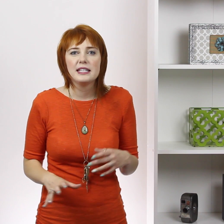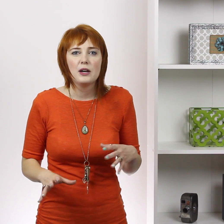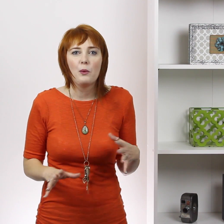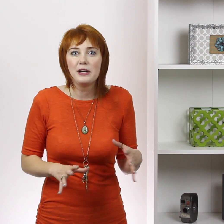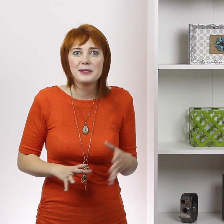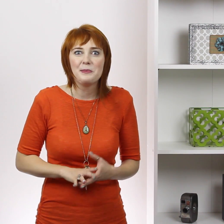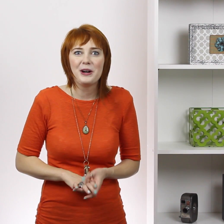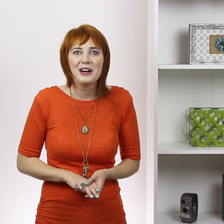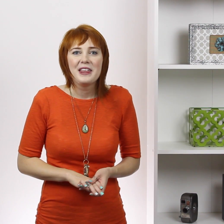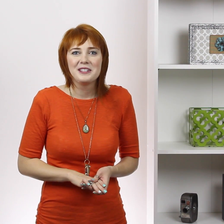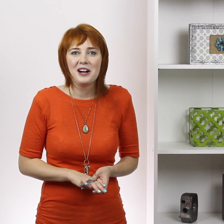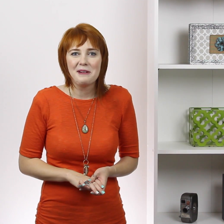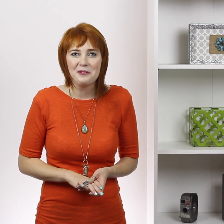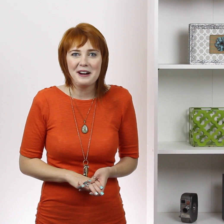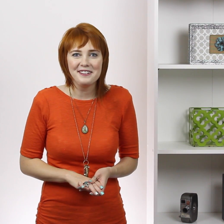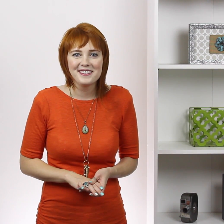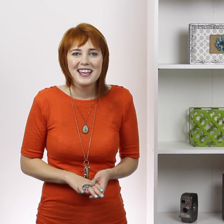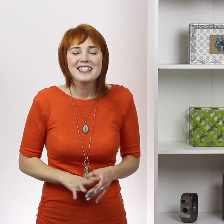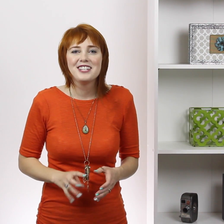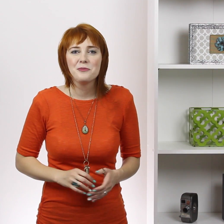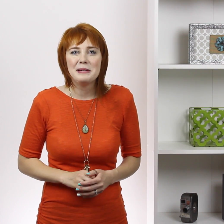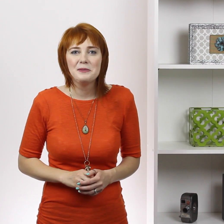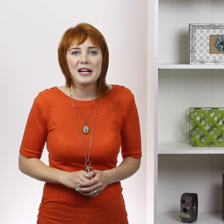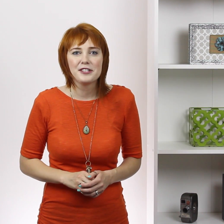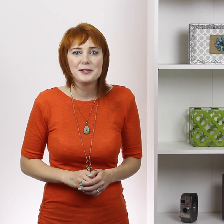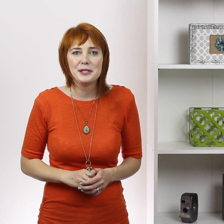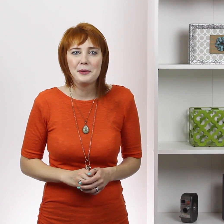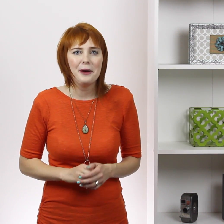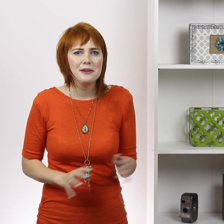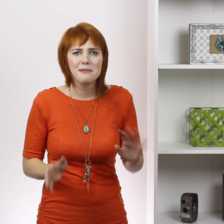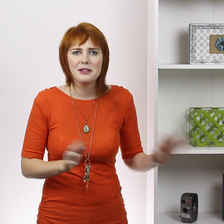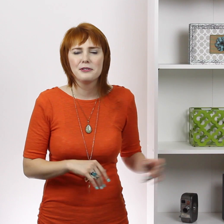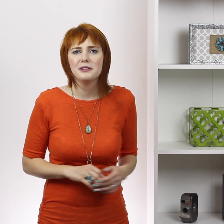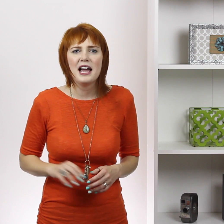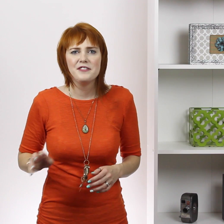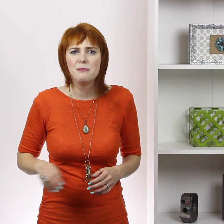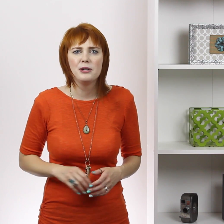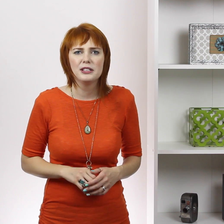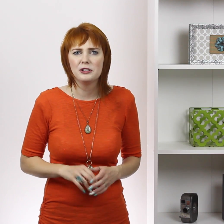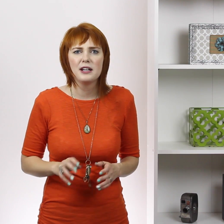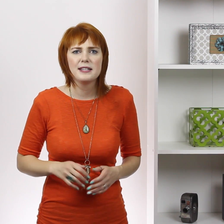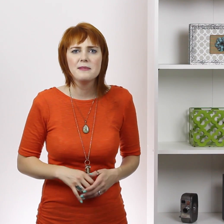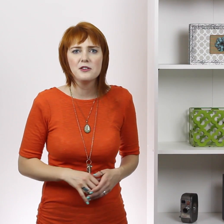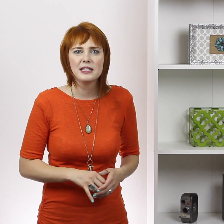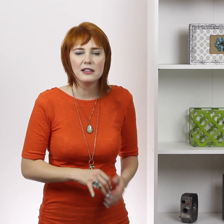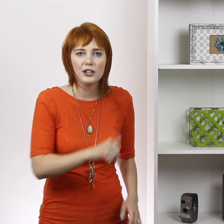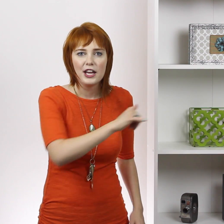see a whale somewhere. He can talk about the whales. Teach your baby whenever you see a whale, whether it be in real life, in a book or on something, can say, look,